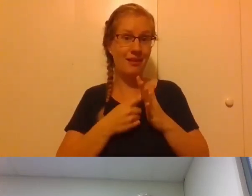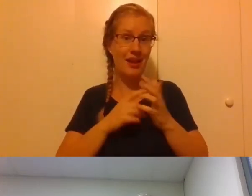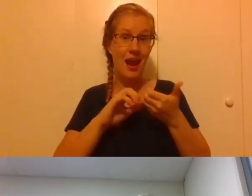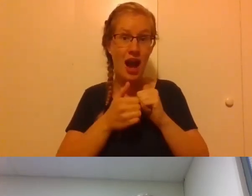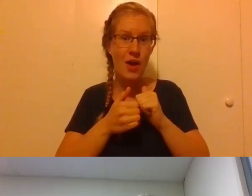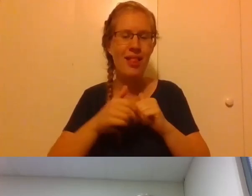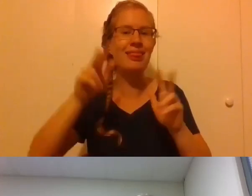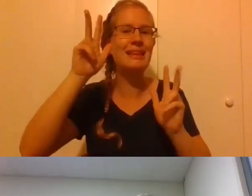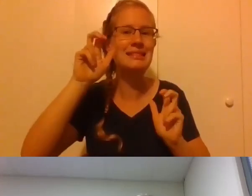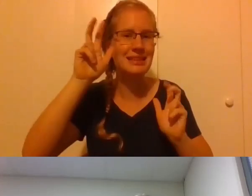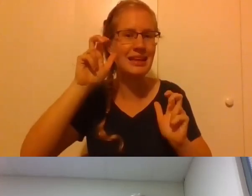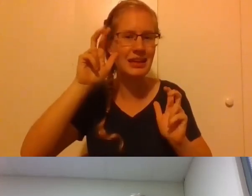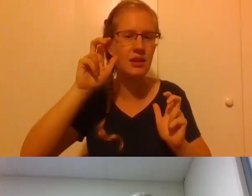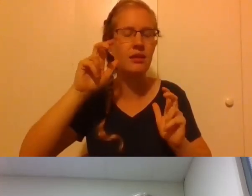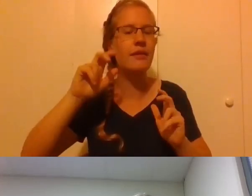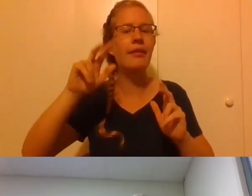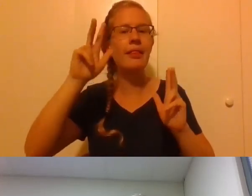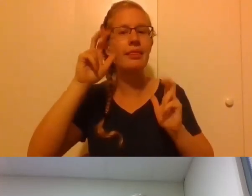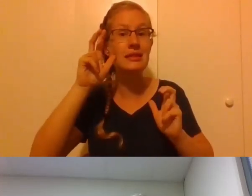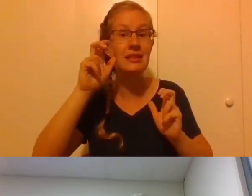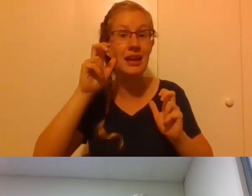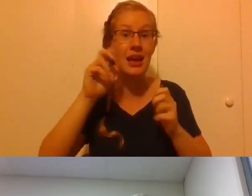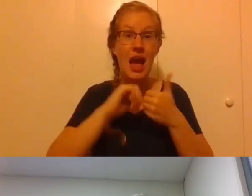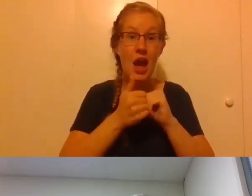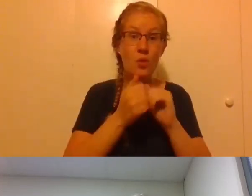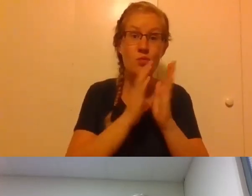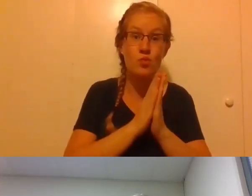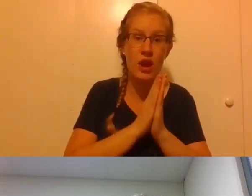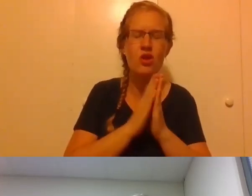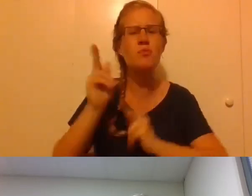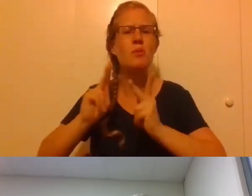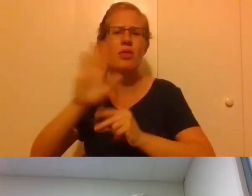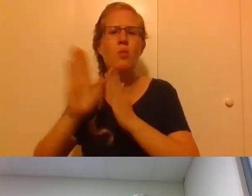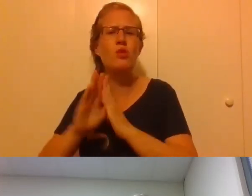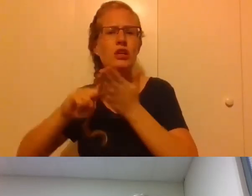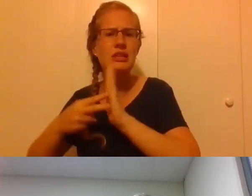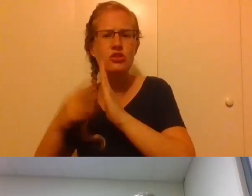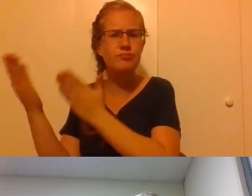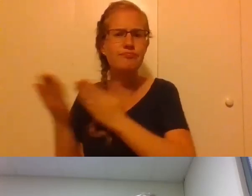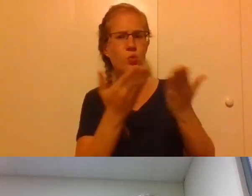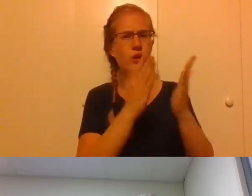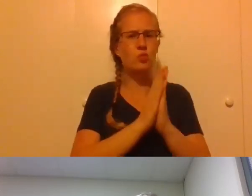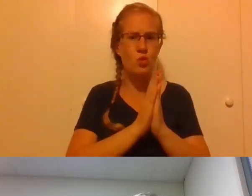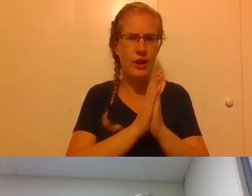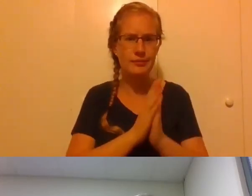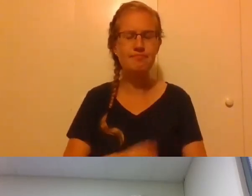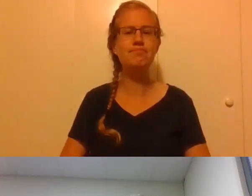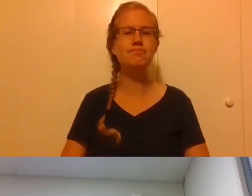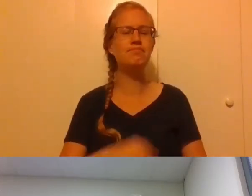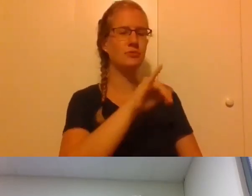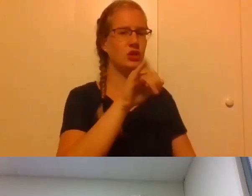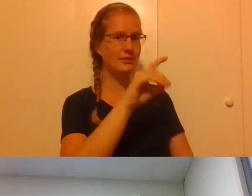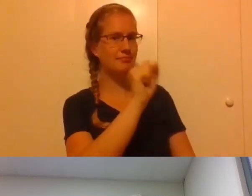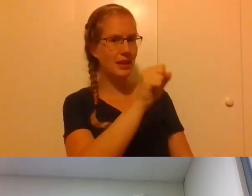begin by listening and begin by listening in prayer, bringing people's intentions in prayer. Yeah. You know, we've done a